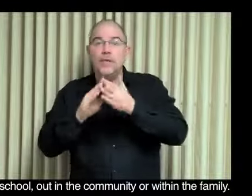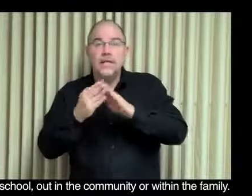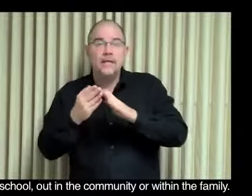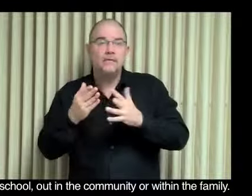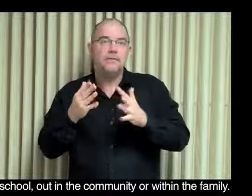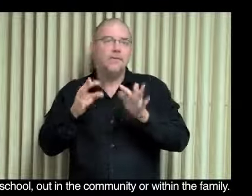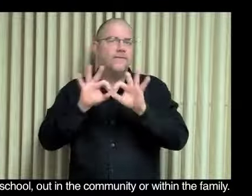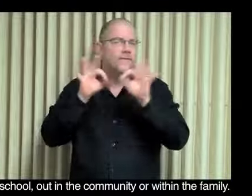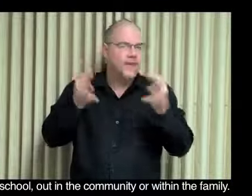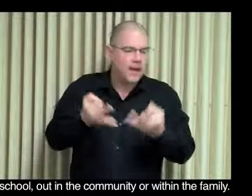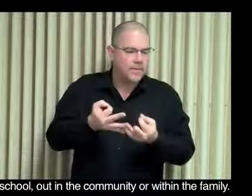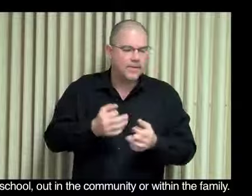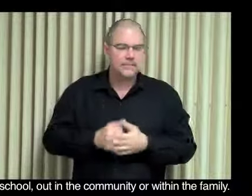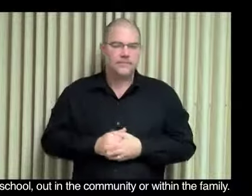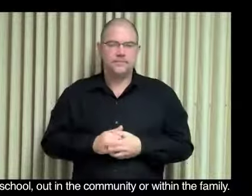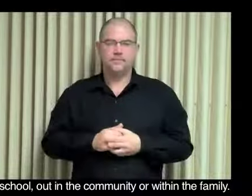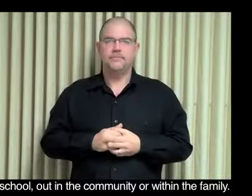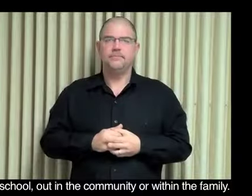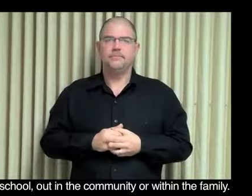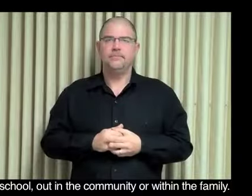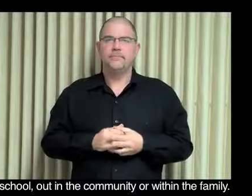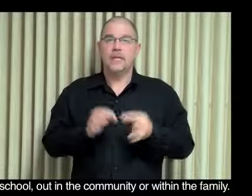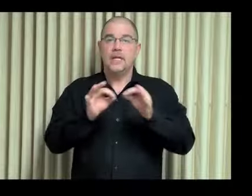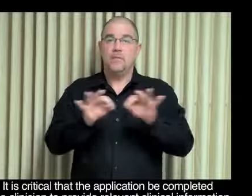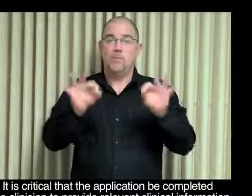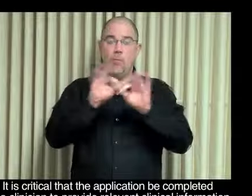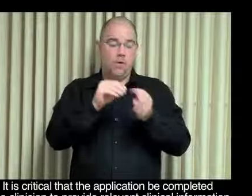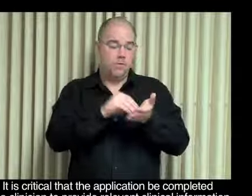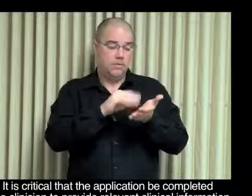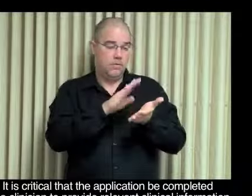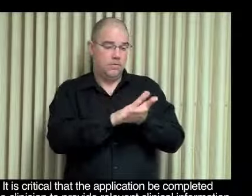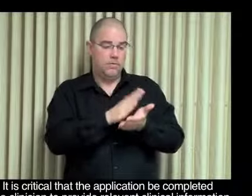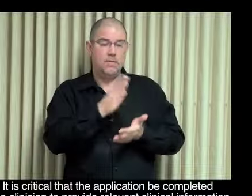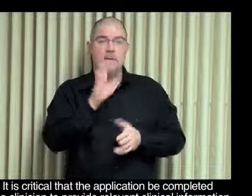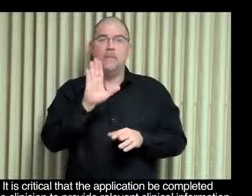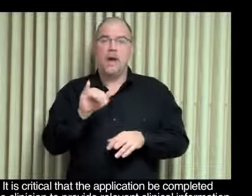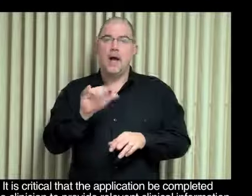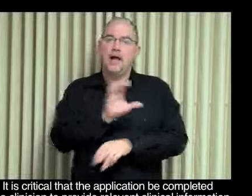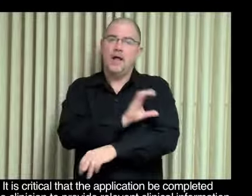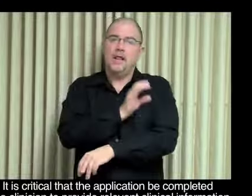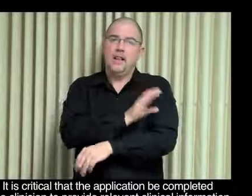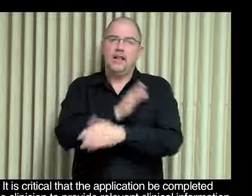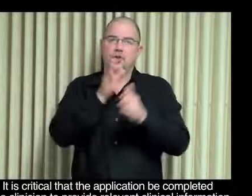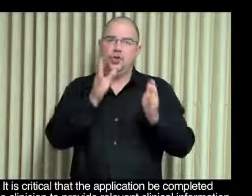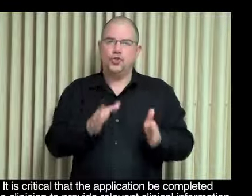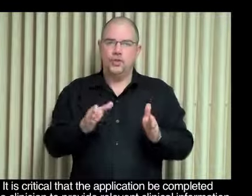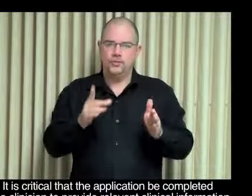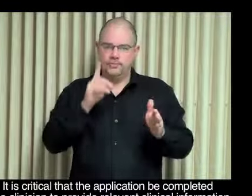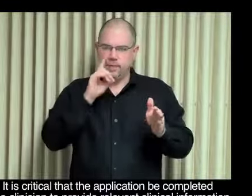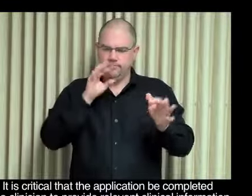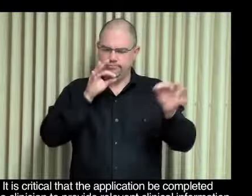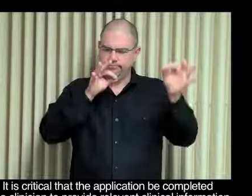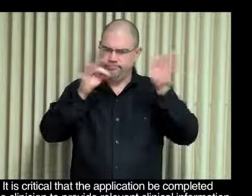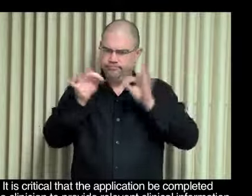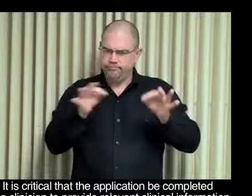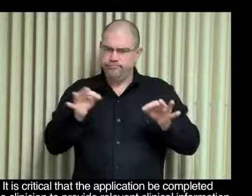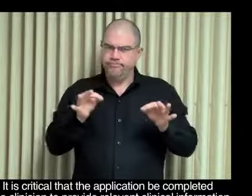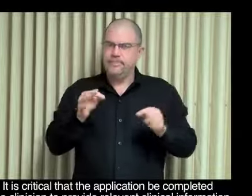community, or within the family. It is critical that the application be completed by a clinician to provide relevant